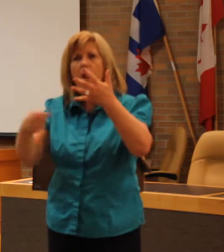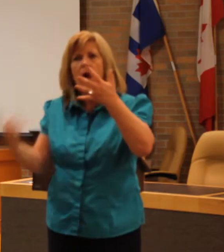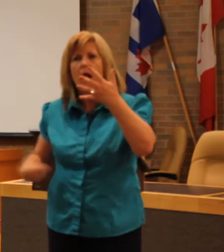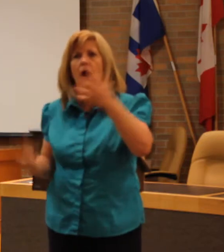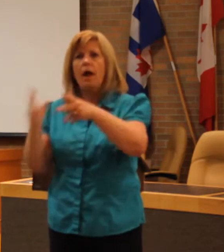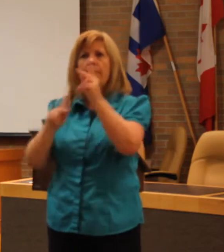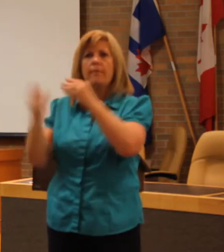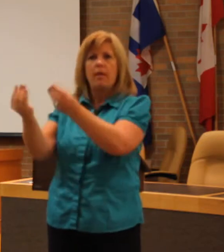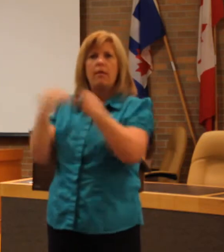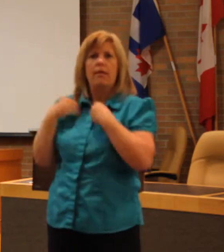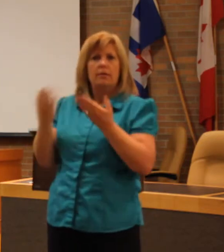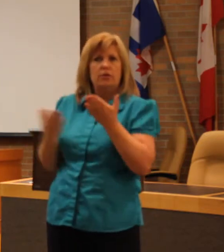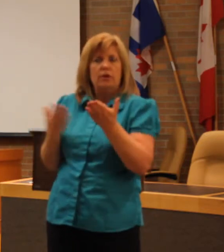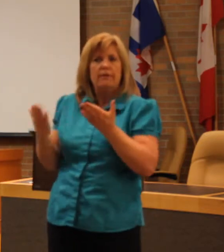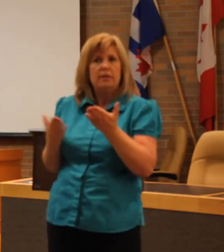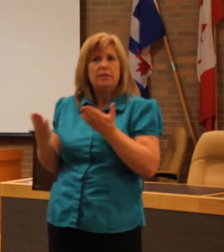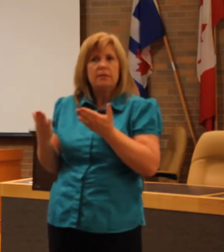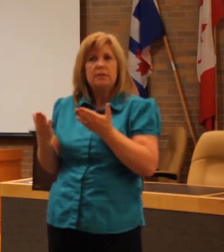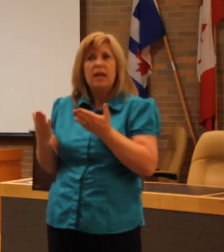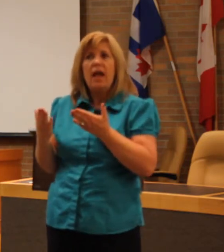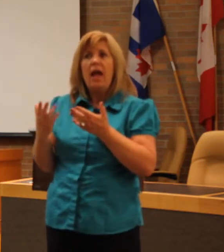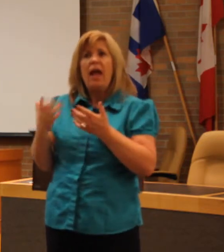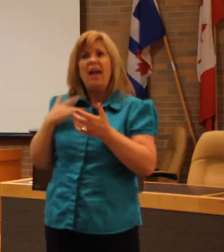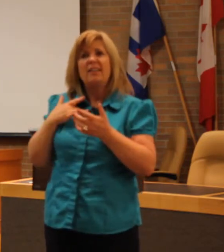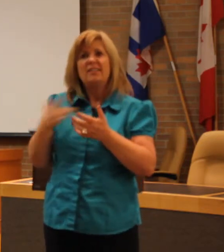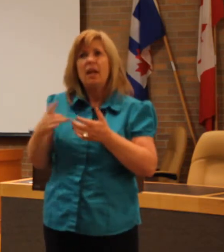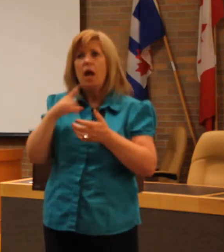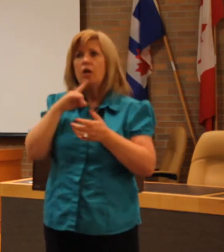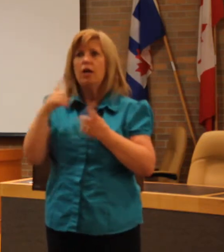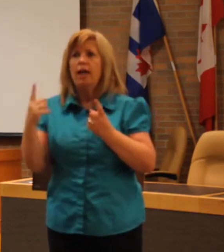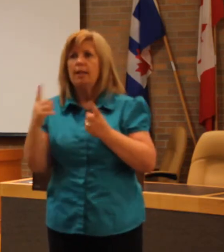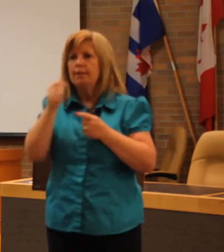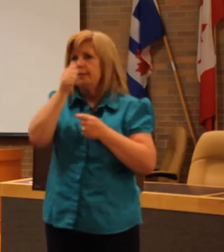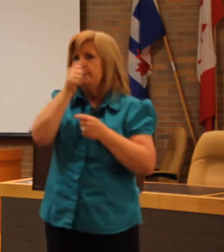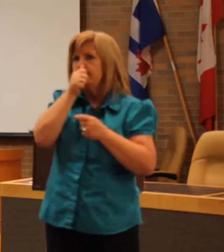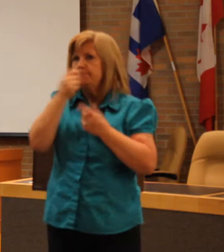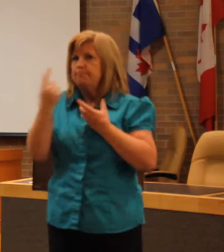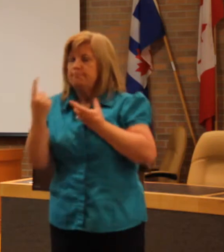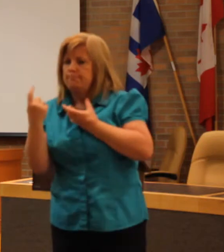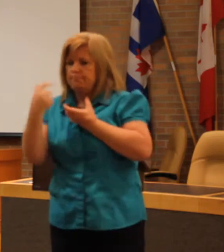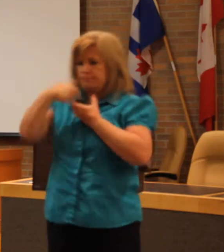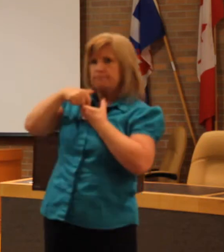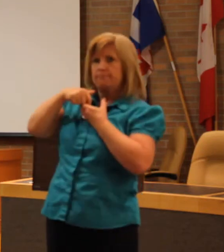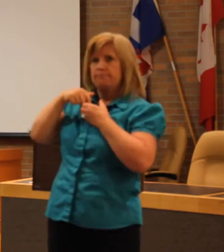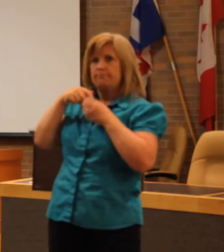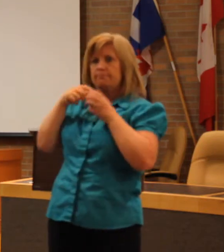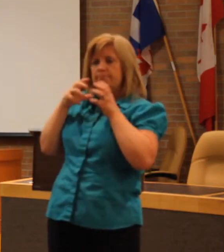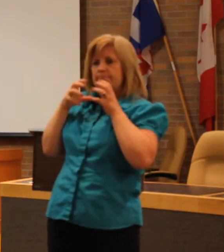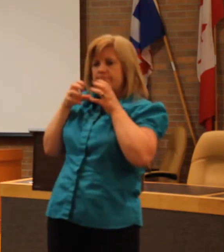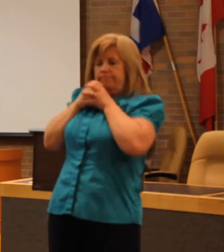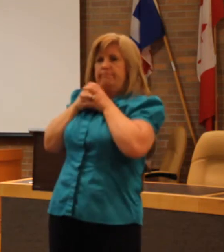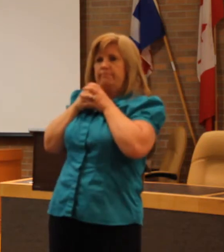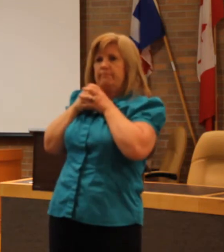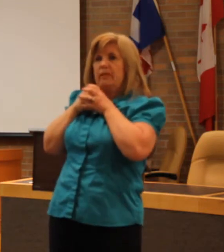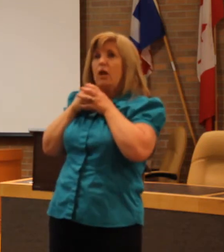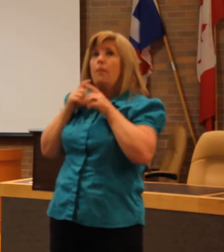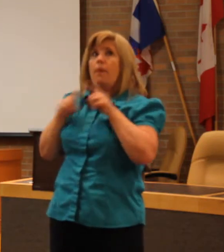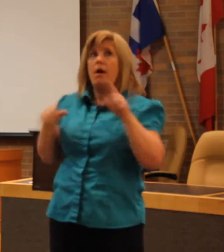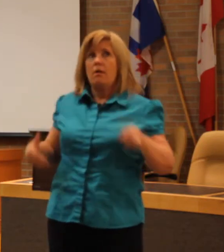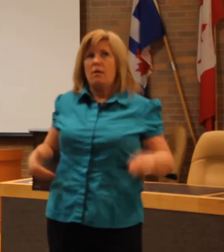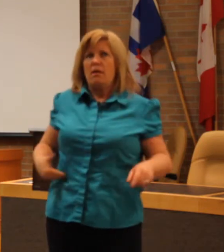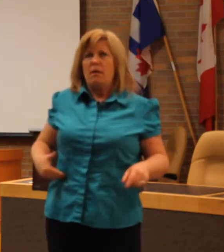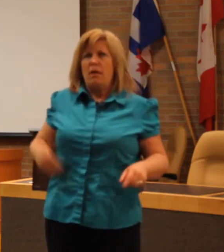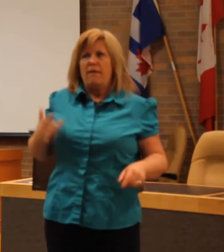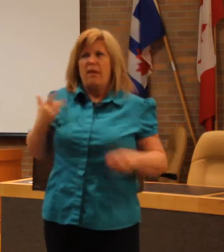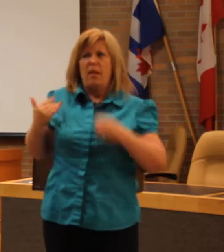contact with in some very intimate situations at times. And again, we're taught to ignore those instincts,